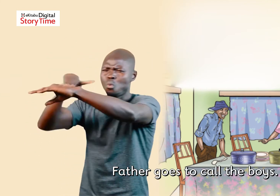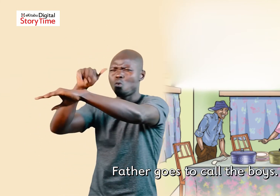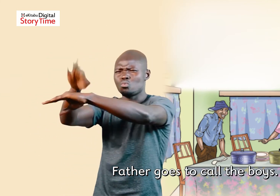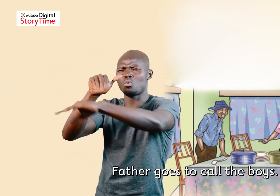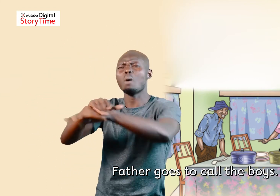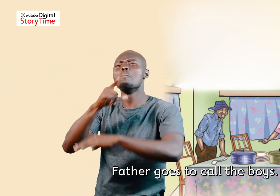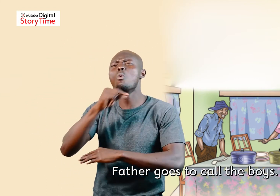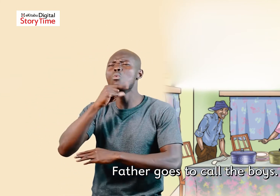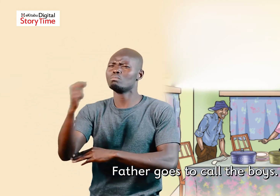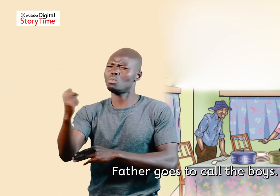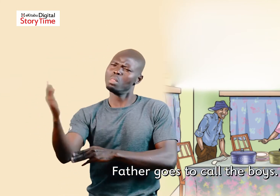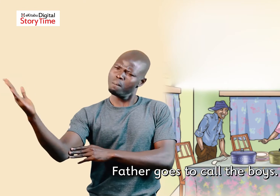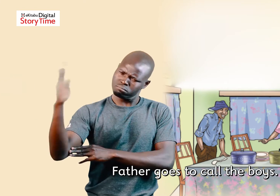Father goes to call the boys